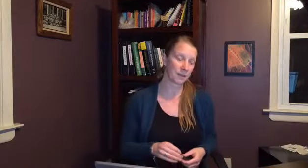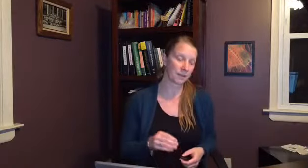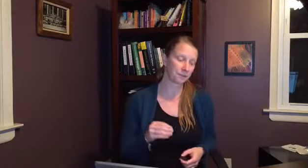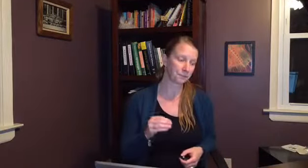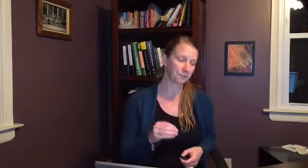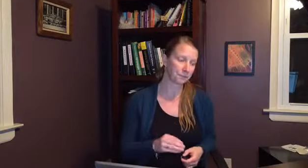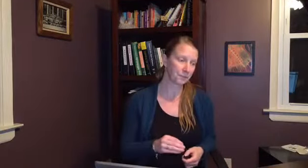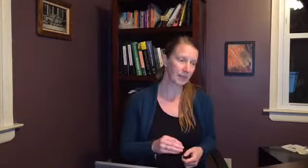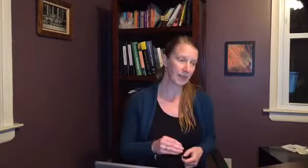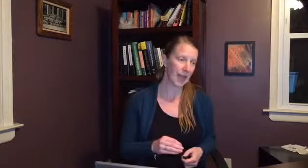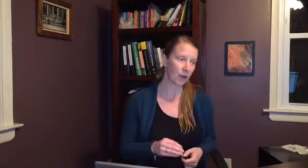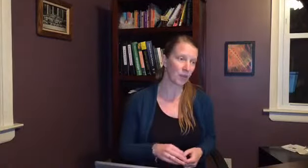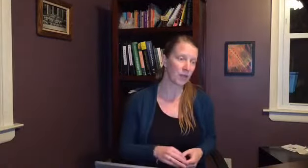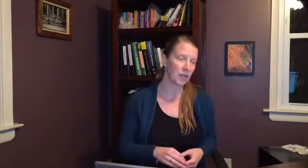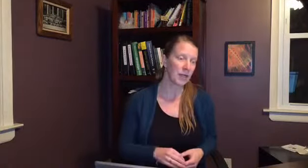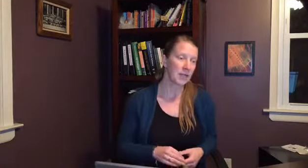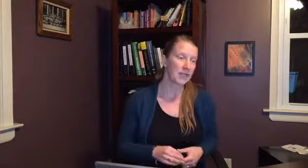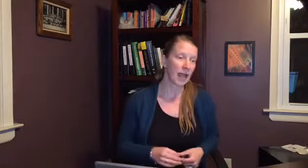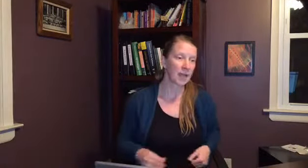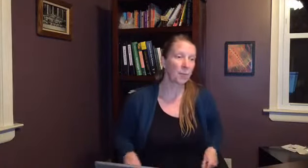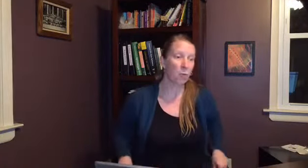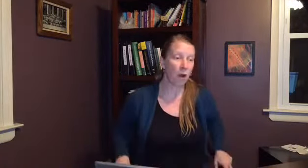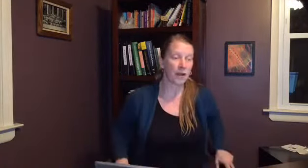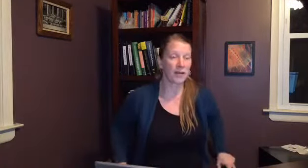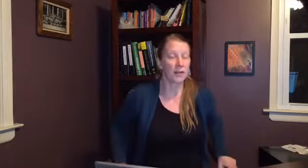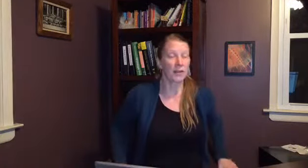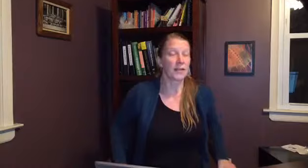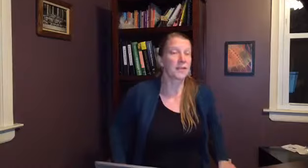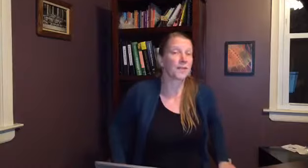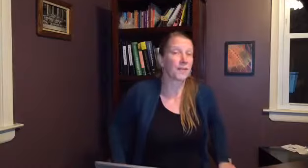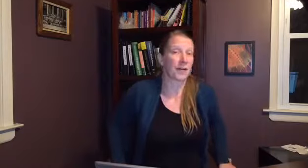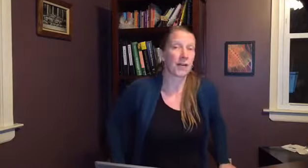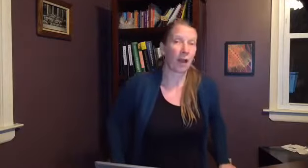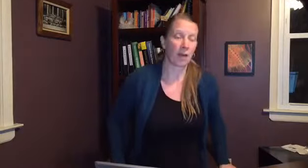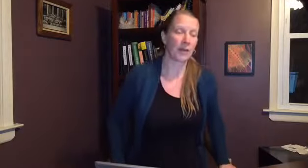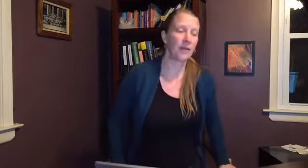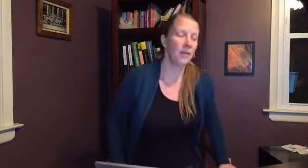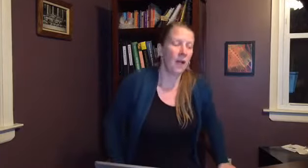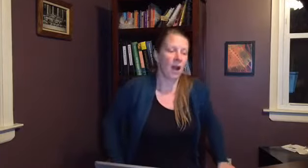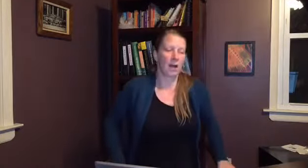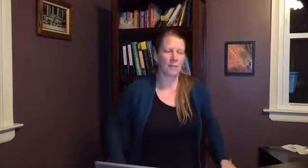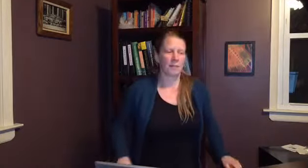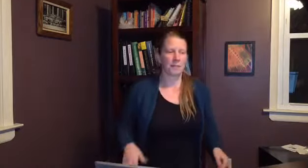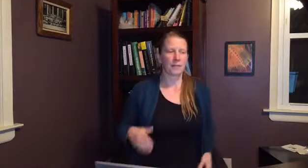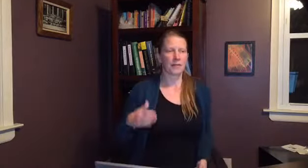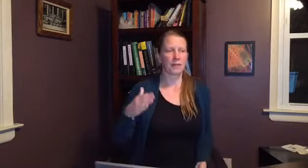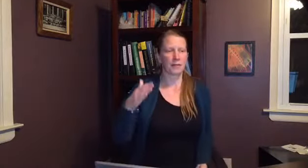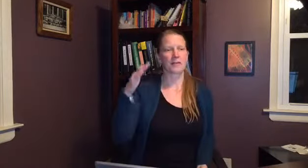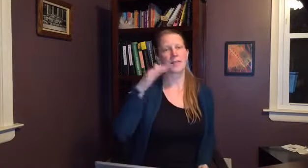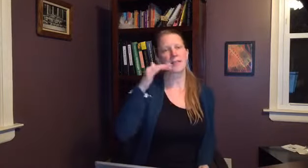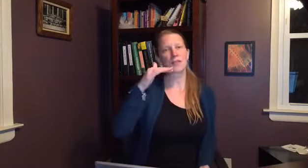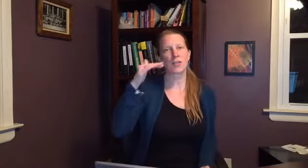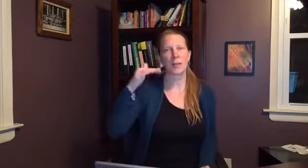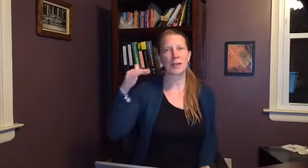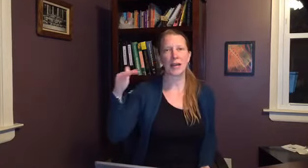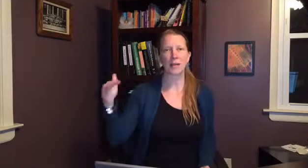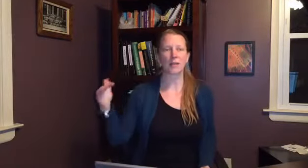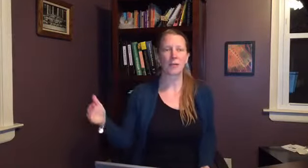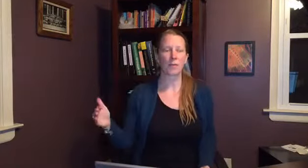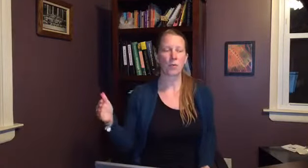now type one is very common um the statistics are coming down a little bit more